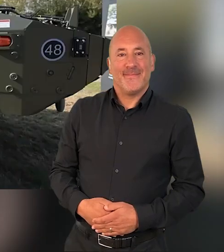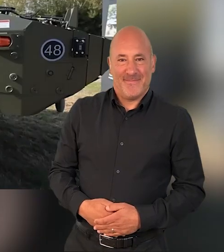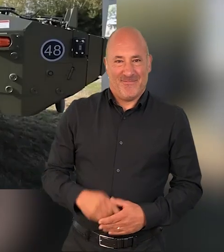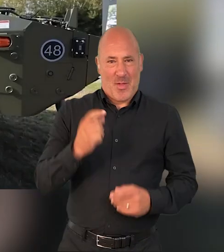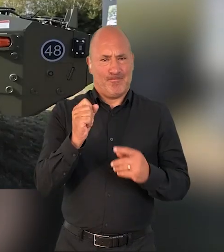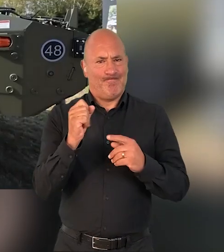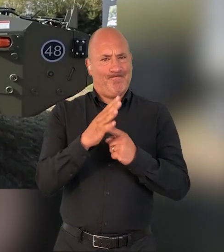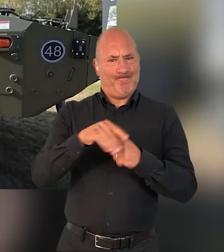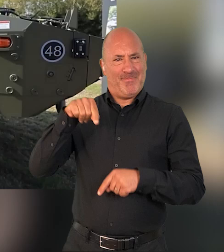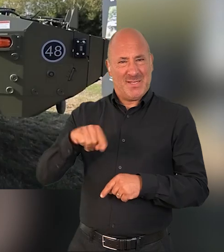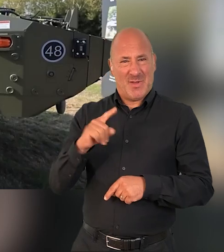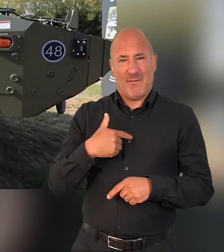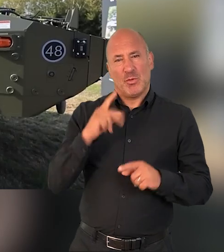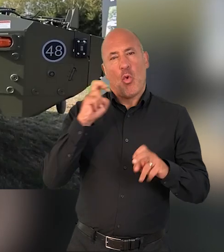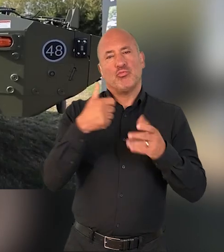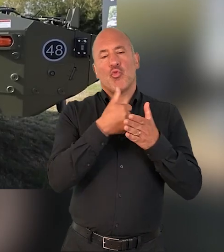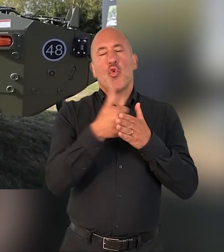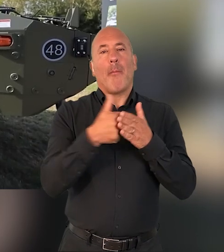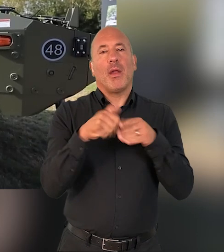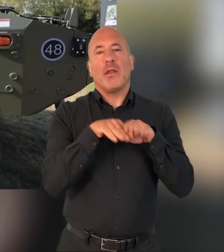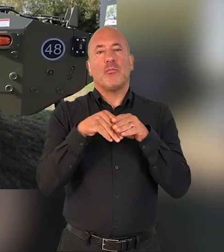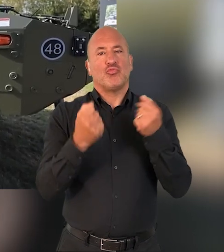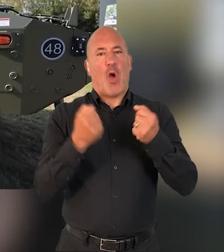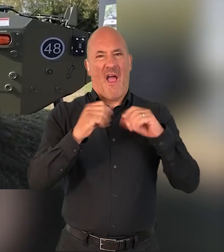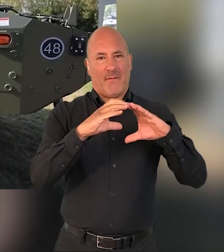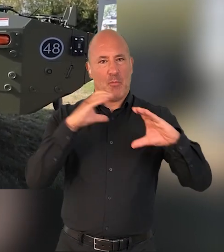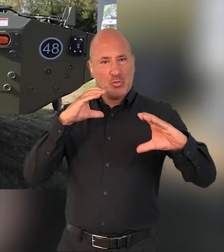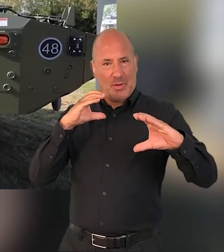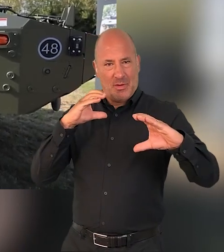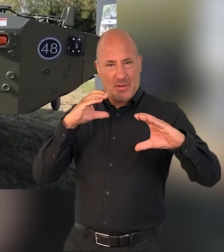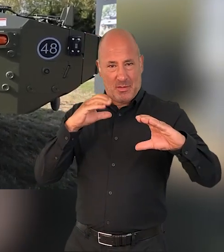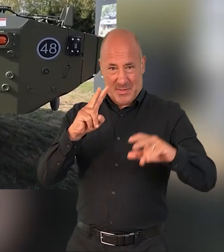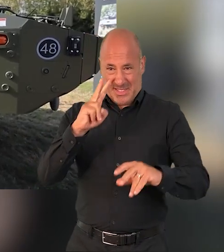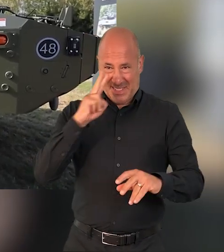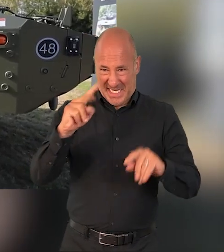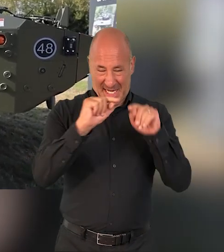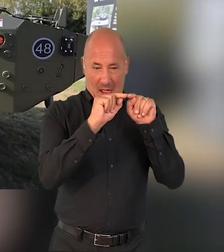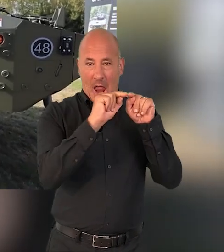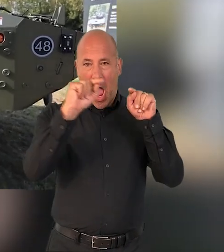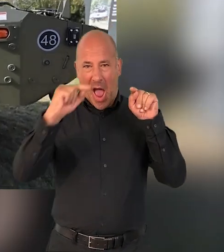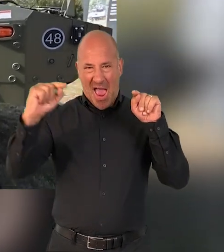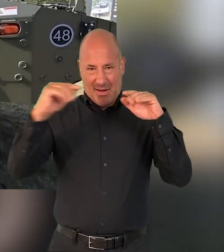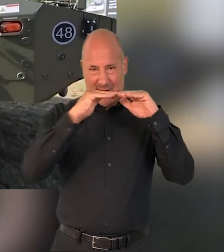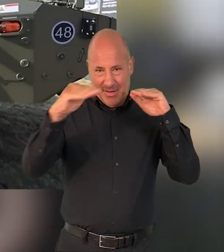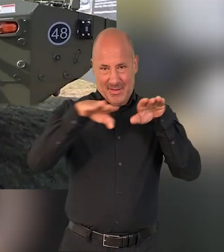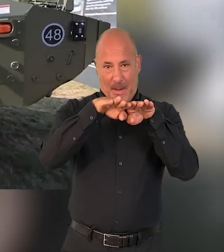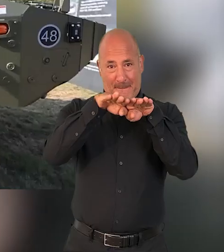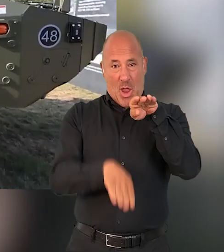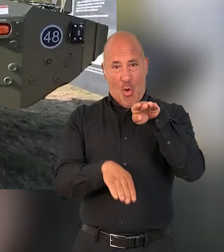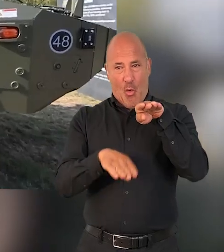One of the key features of this vehicle is that we have what we call a common drive module. And everything that you see here,